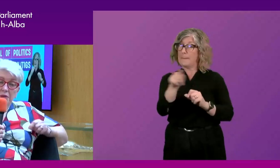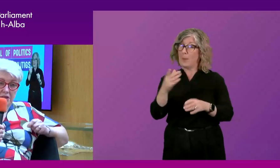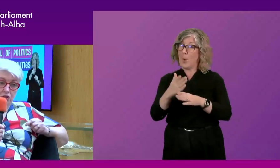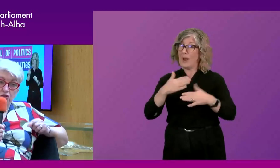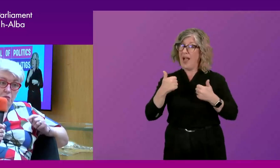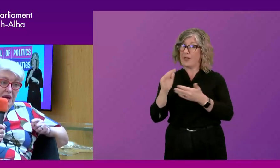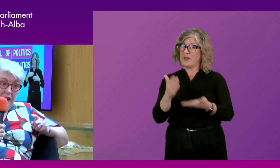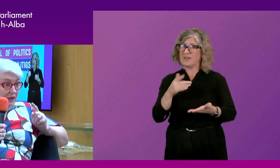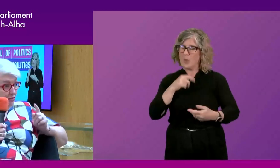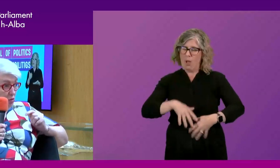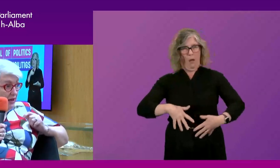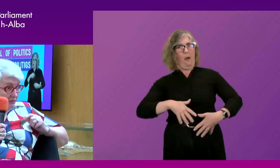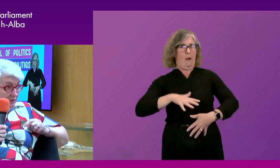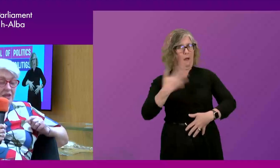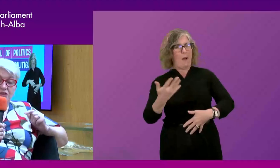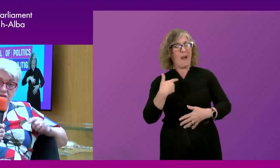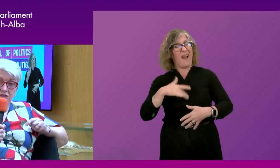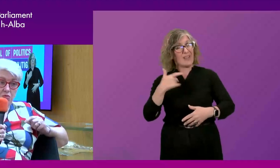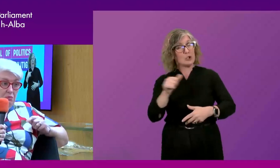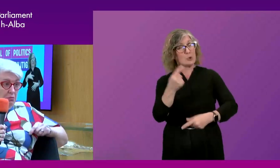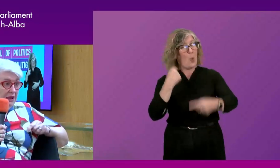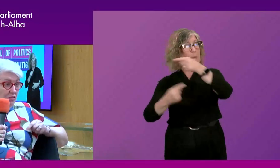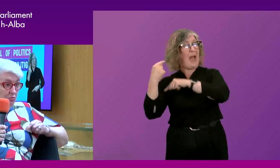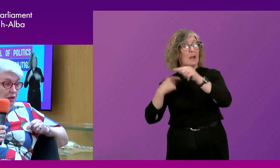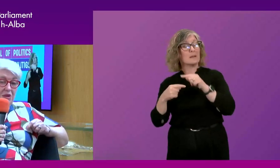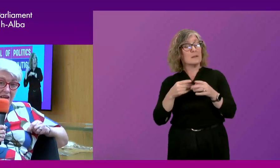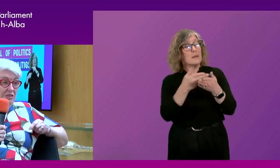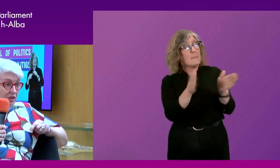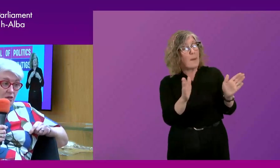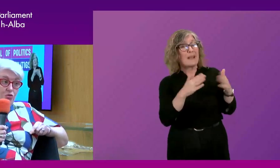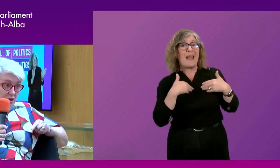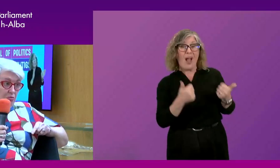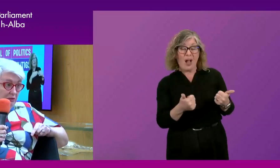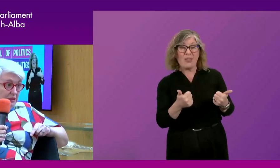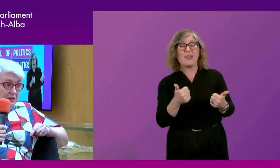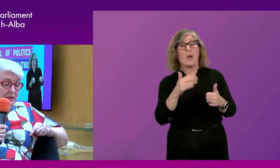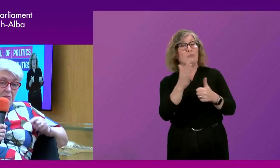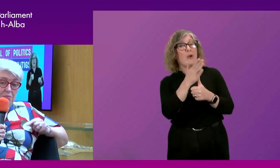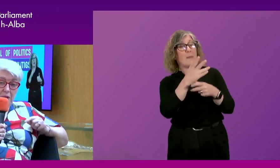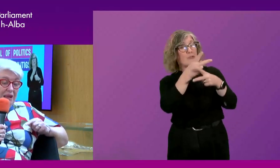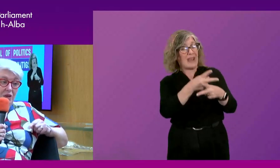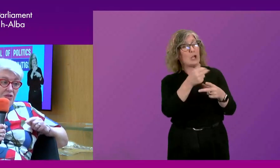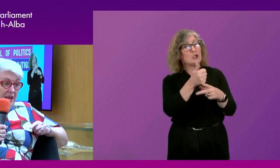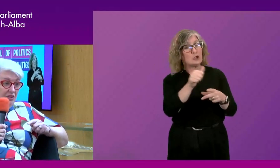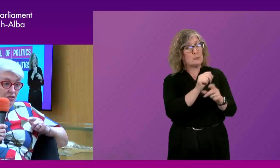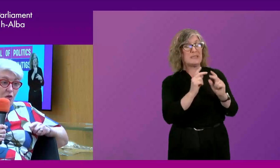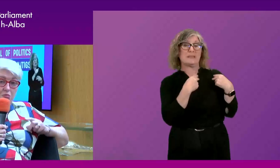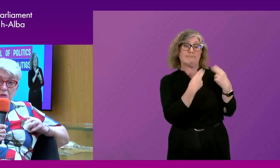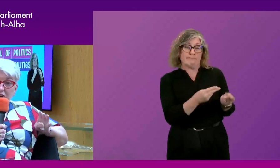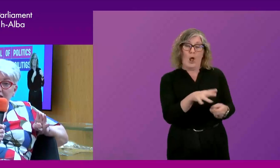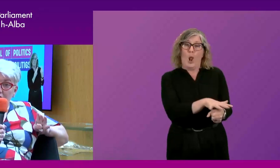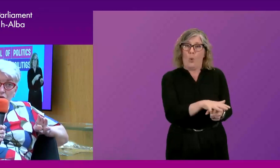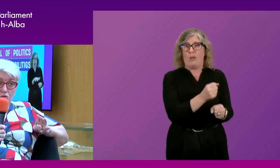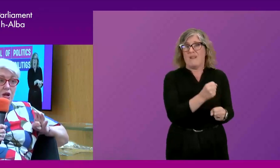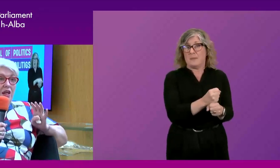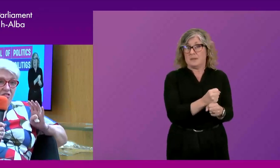I believe we should go back, for one, to a system where public health and primary care sit in local government. My public health directors told